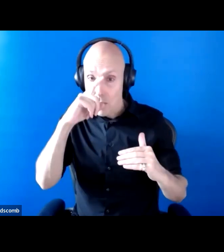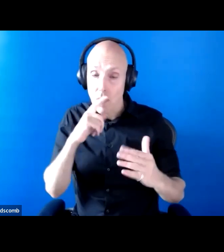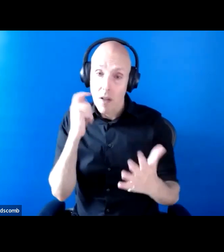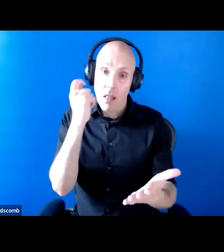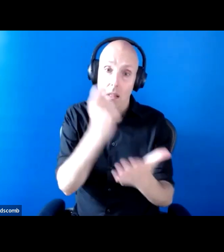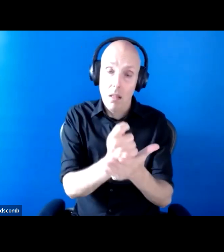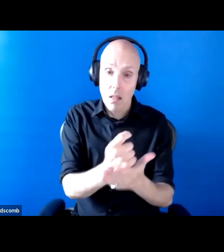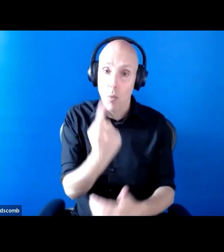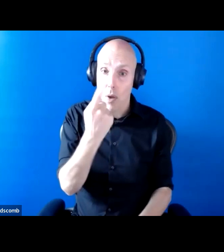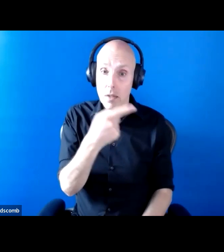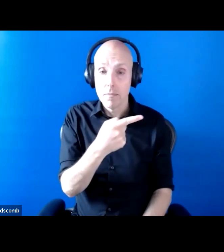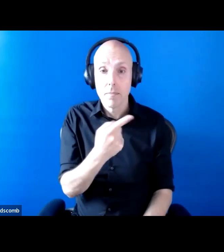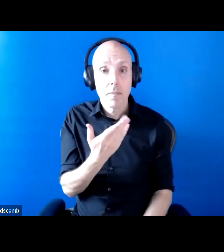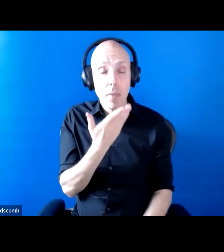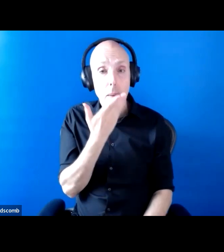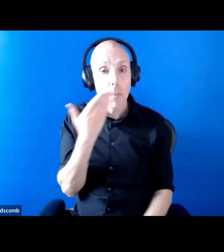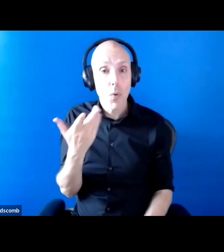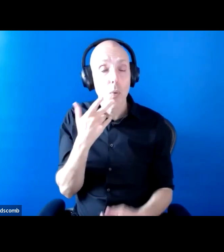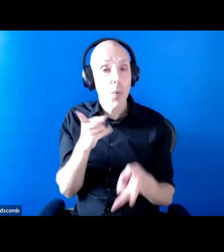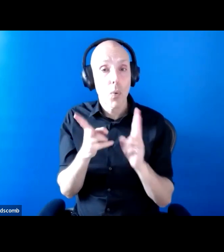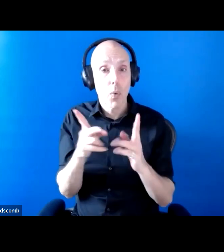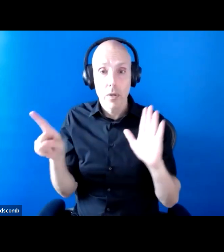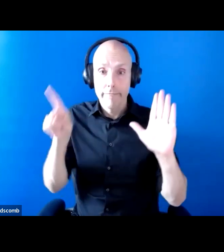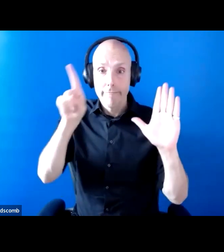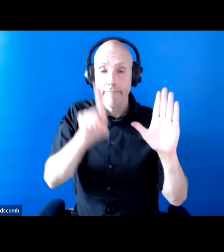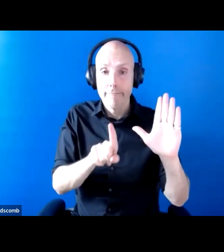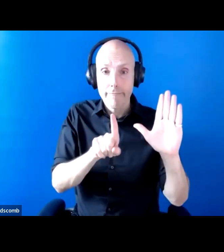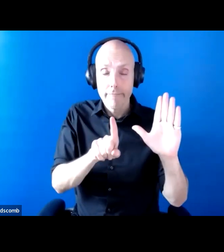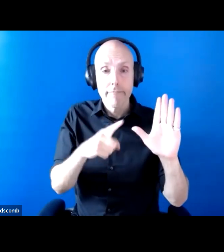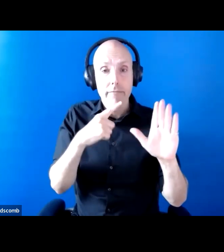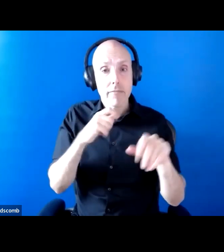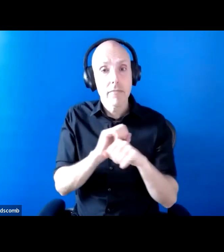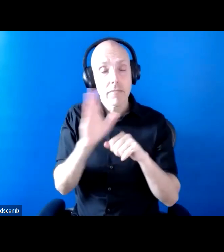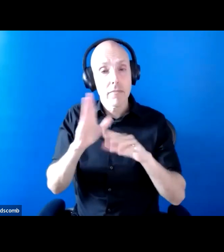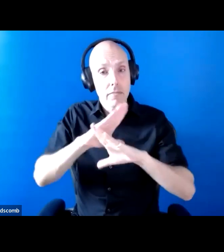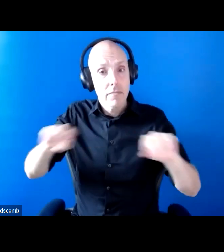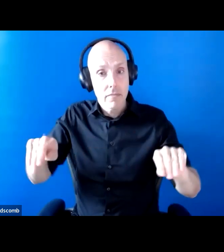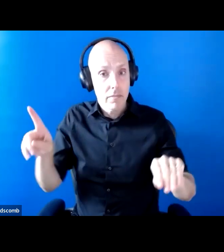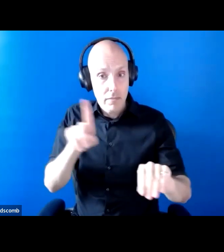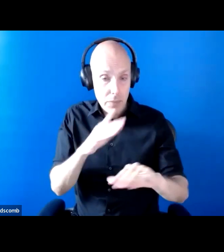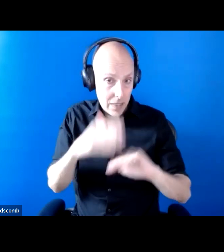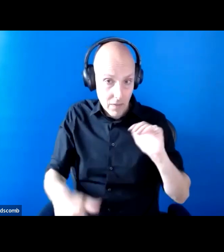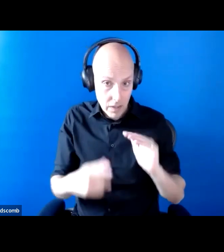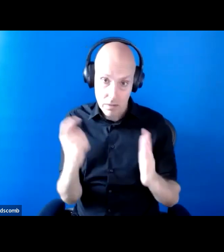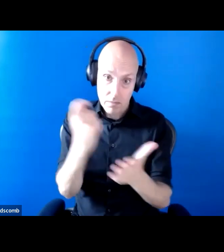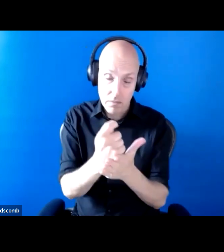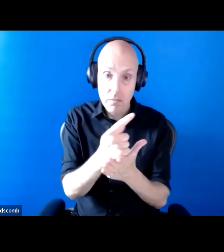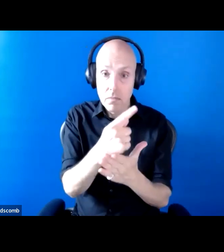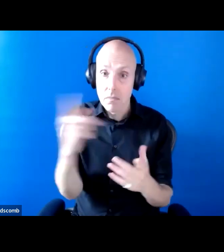incorporating BSL into their coronavirus broadcasts. And they lost that case, they should have